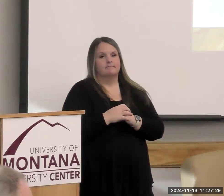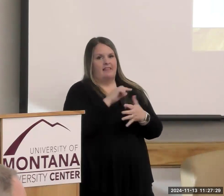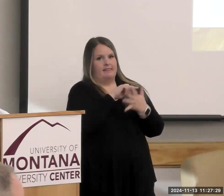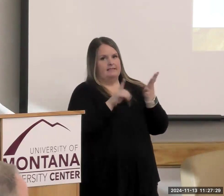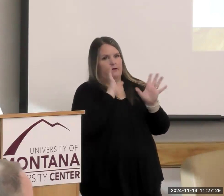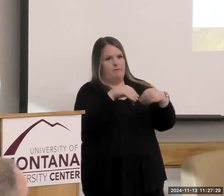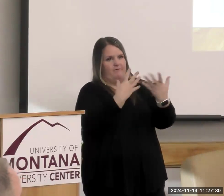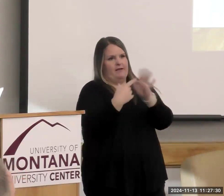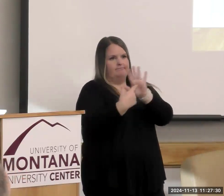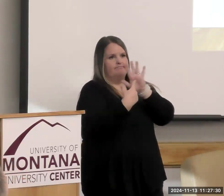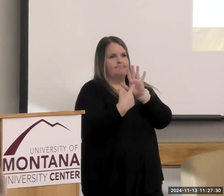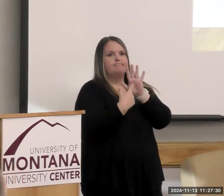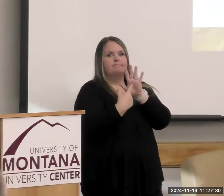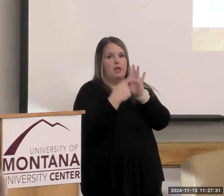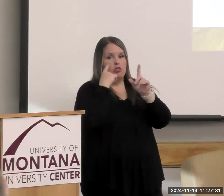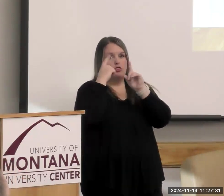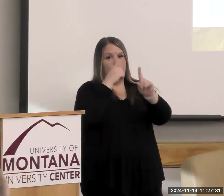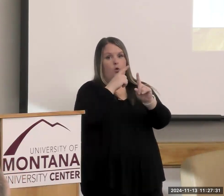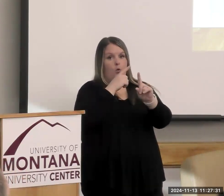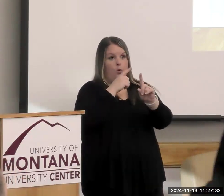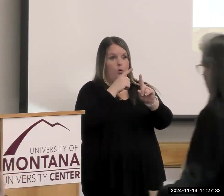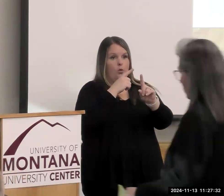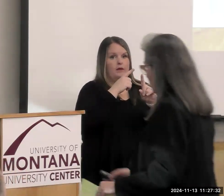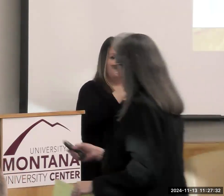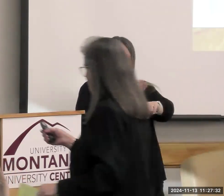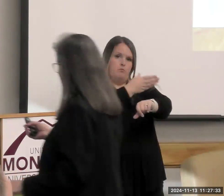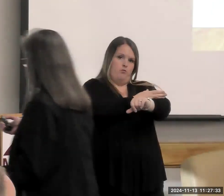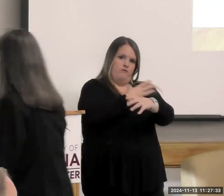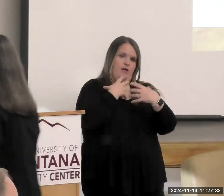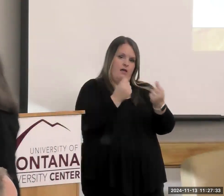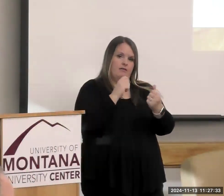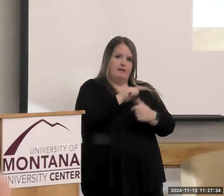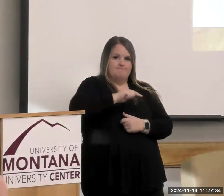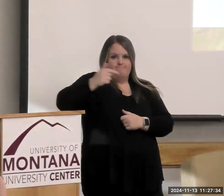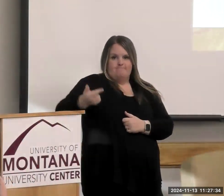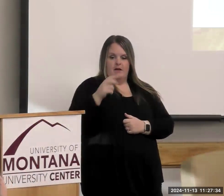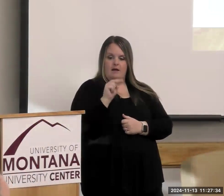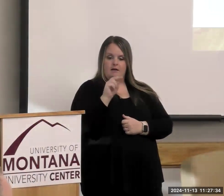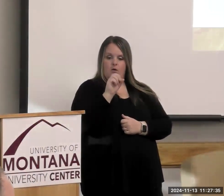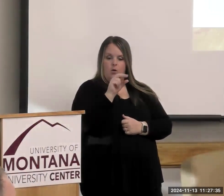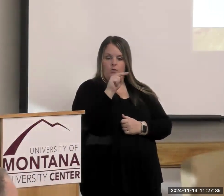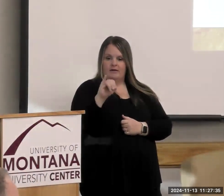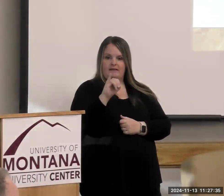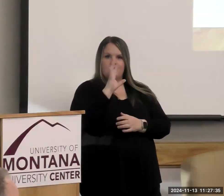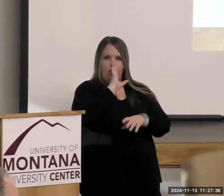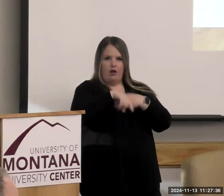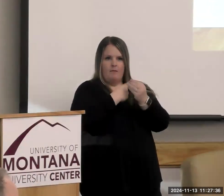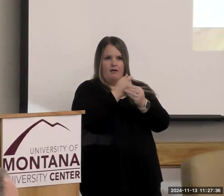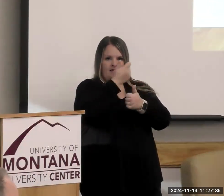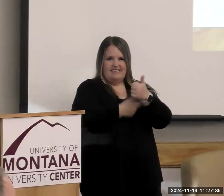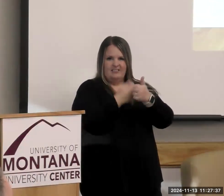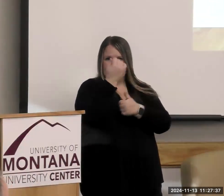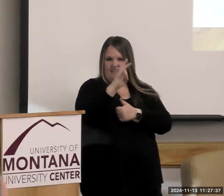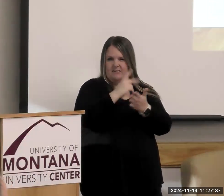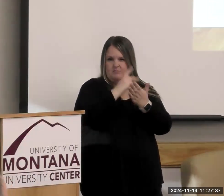deliver it, but they're all designed to improve health. So now, no need to talk to you about these 17 programs that we're referring to.